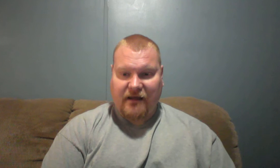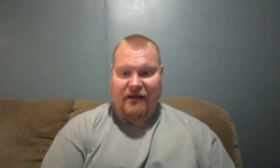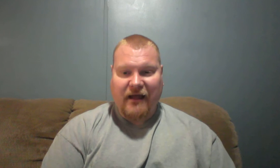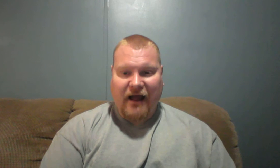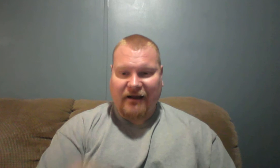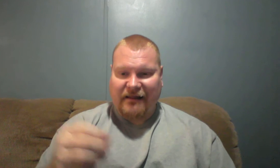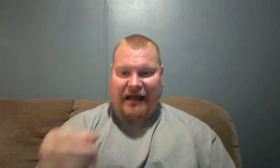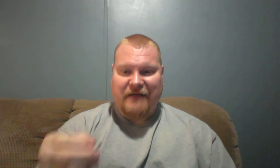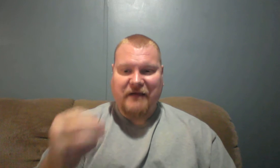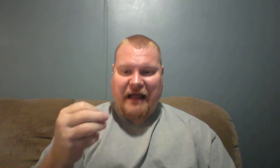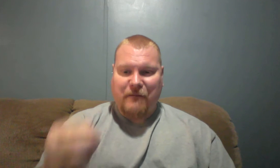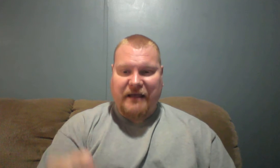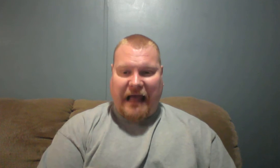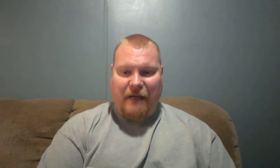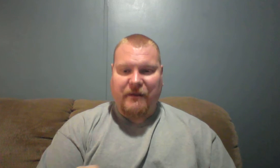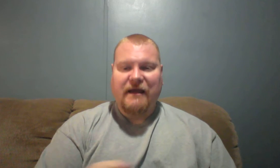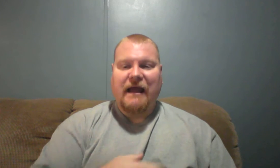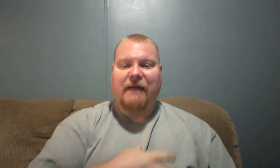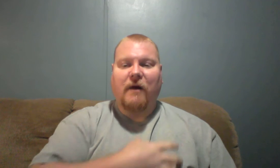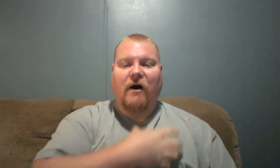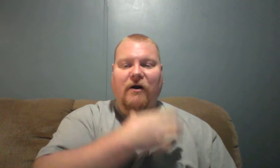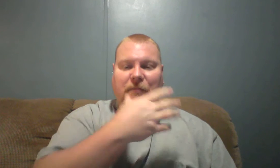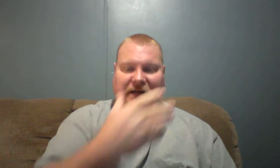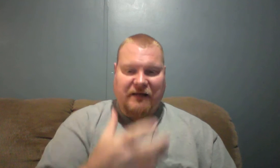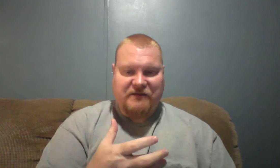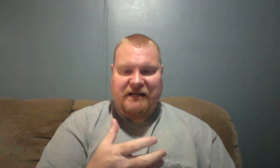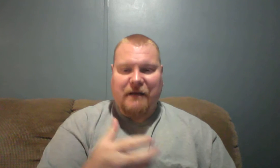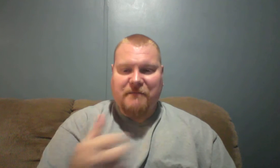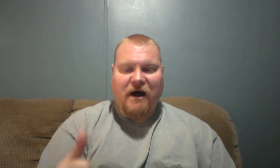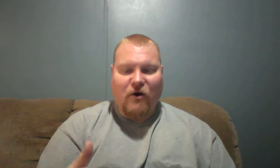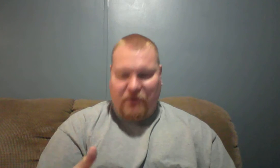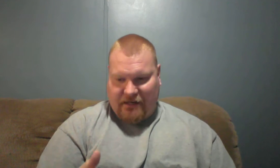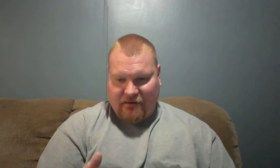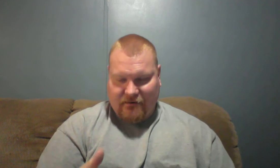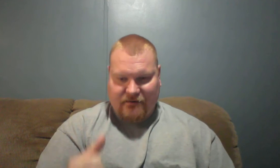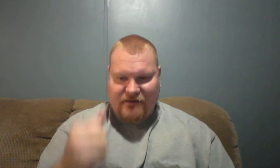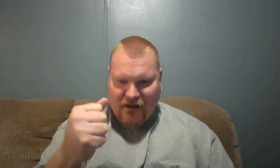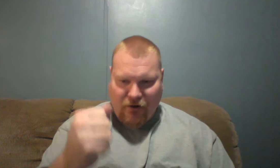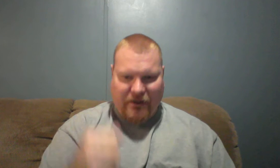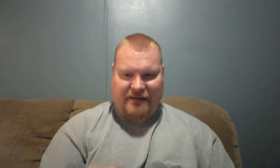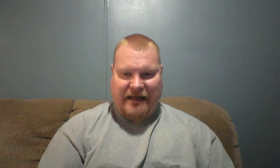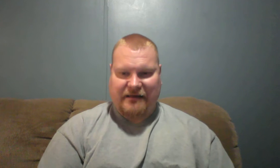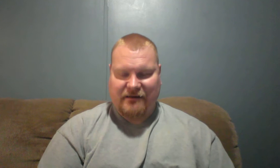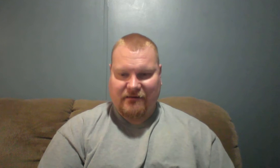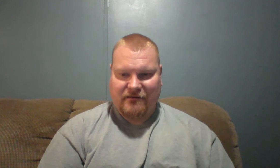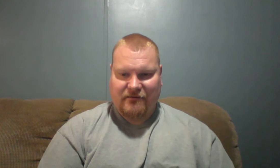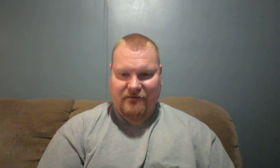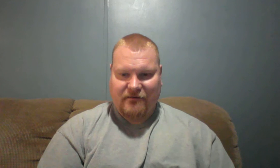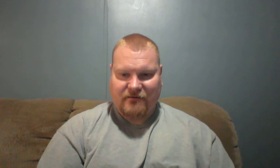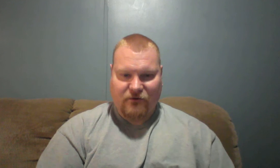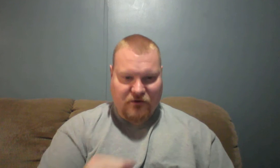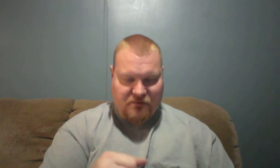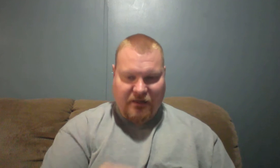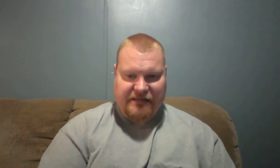In life and be happy and my heart will be lifted up knowing, knowing that, the Lord is a blessing.